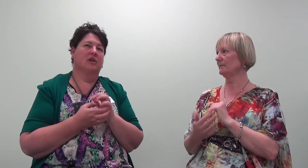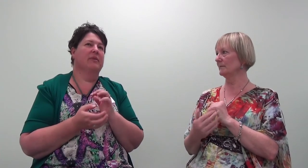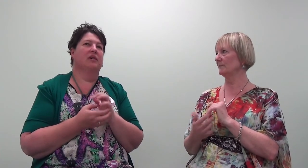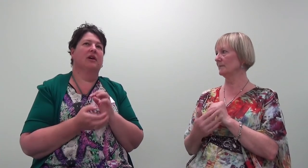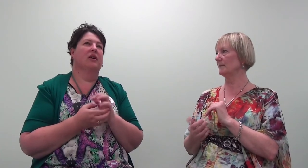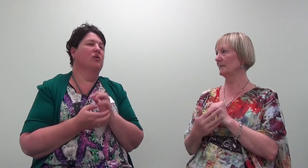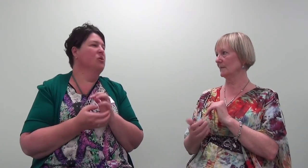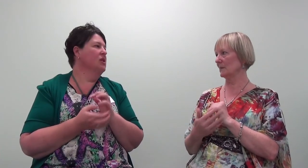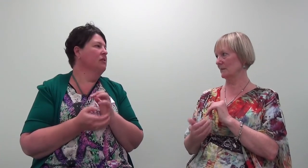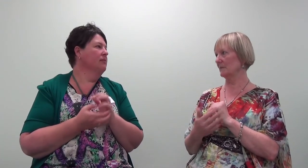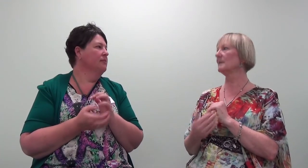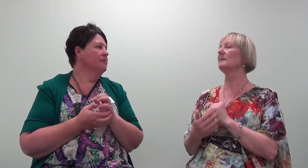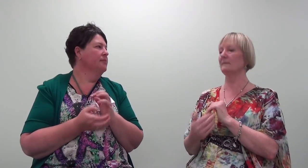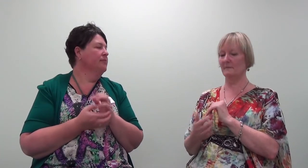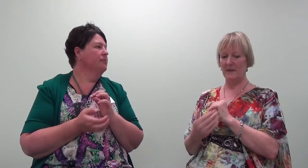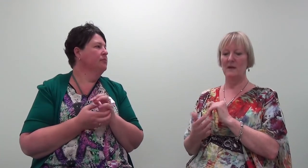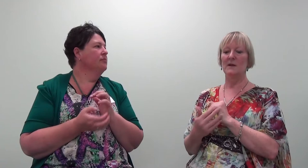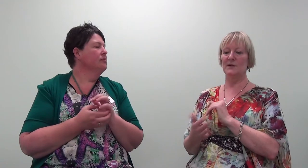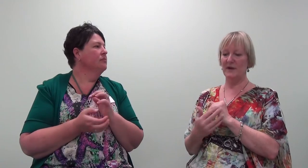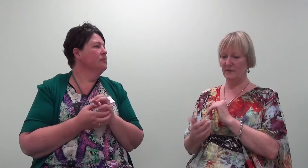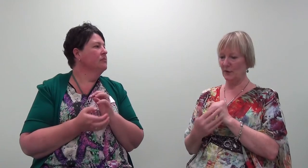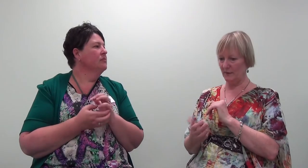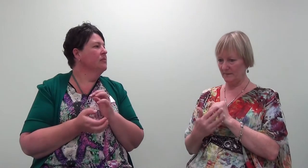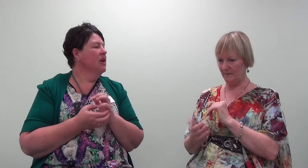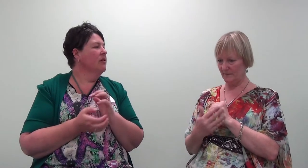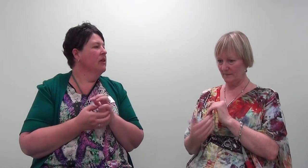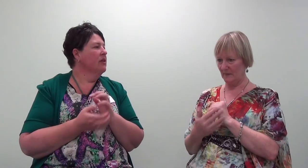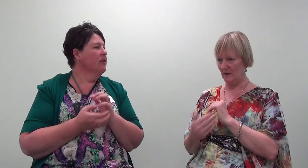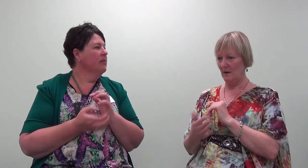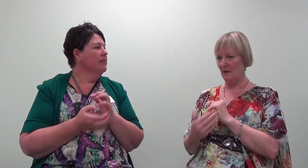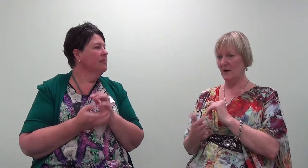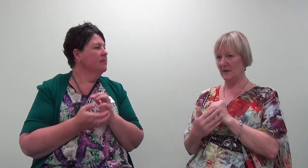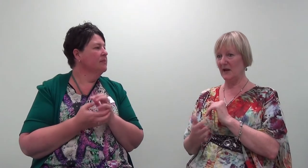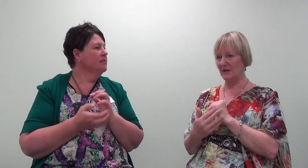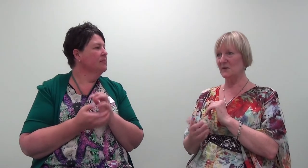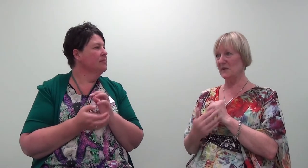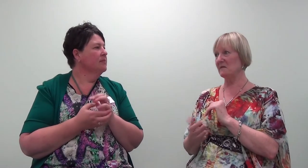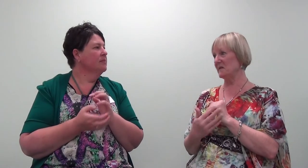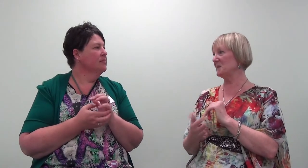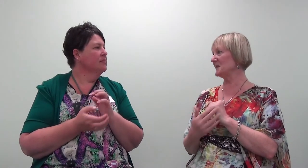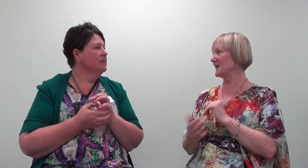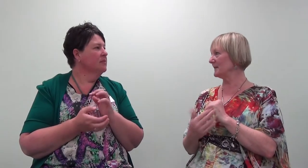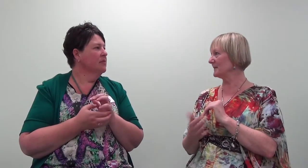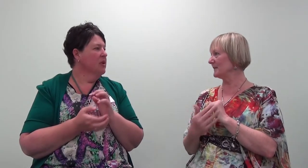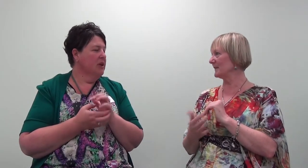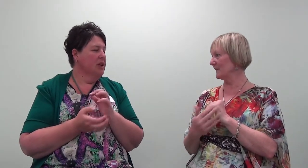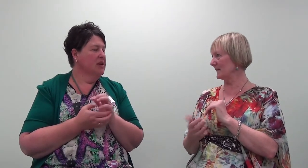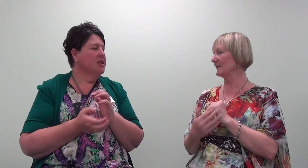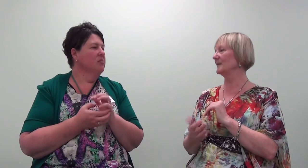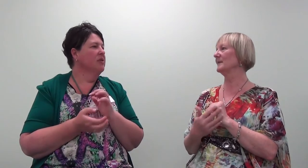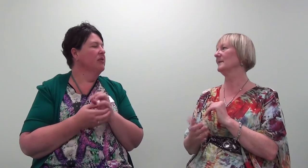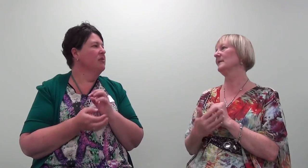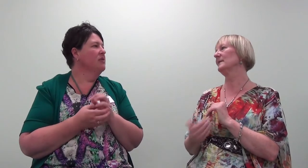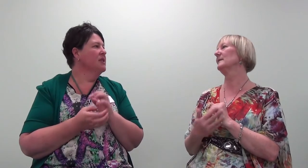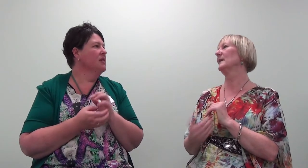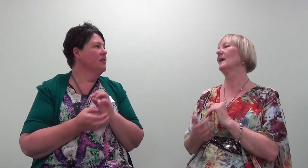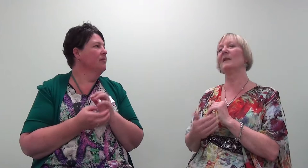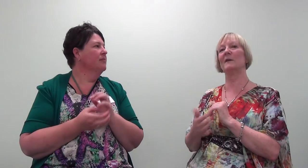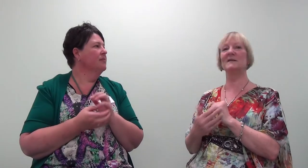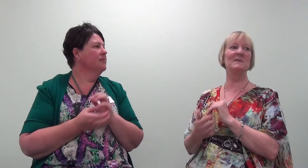Stomach. Down the walls, yeah. Mm-hmm. So even though, even though I'm connecting with it 50%, I'm connecting it with 50%, and the rest of